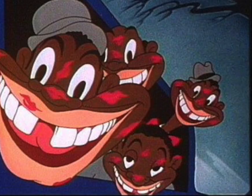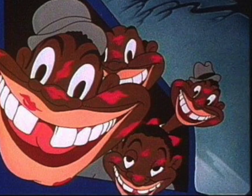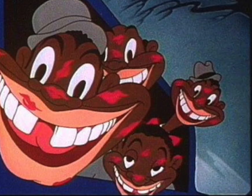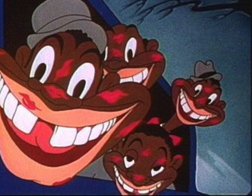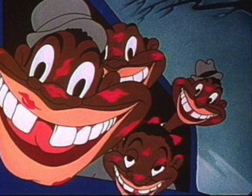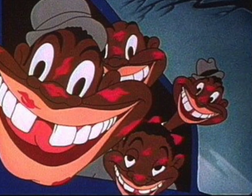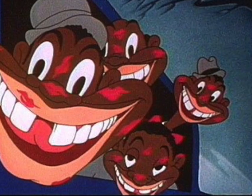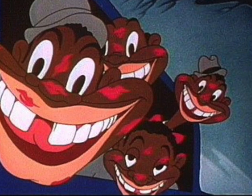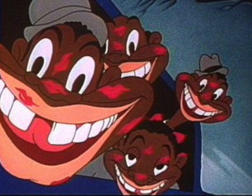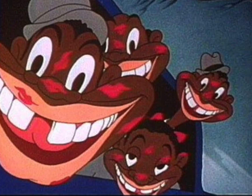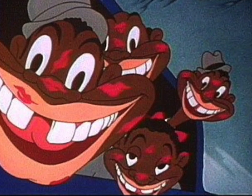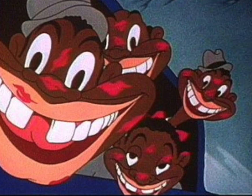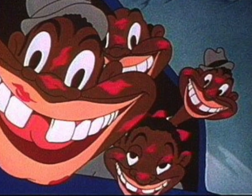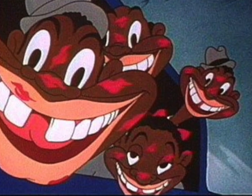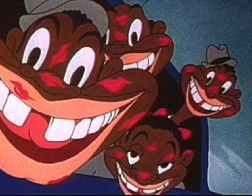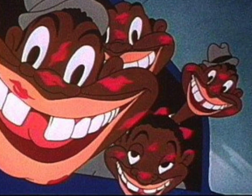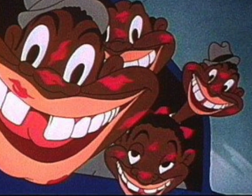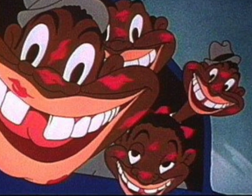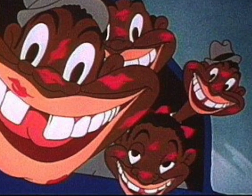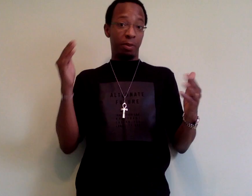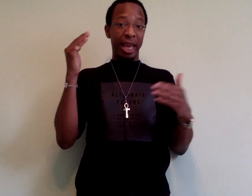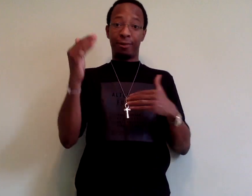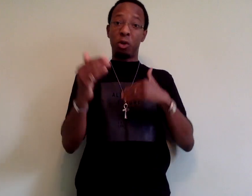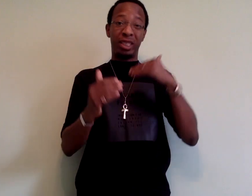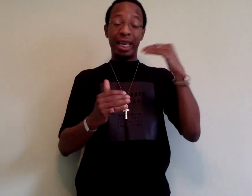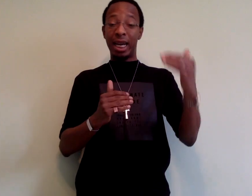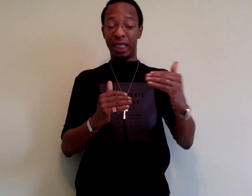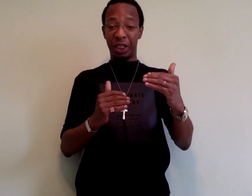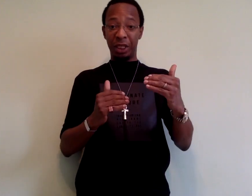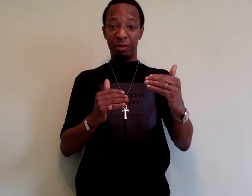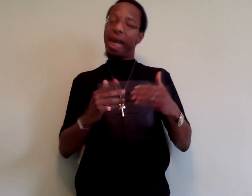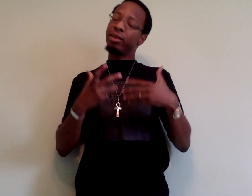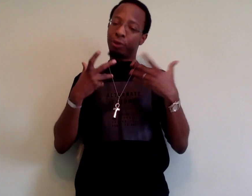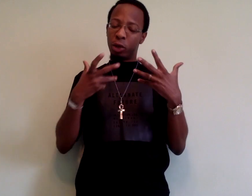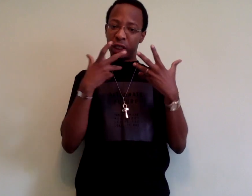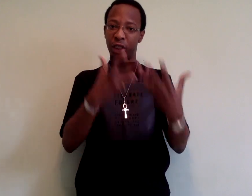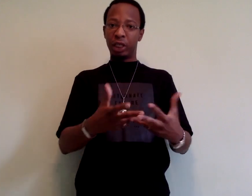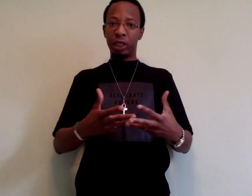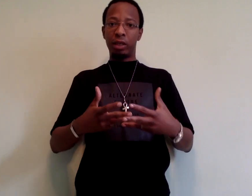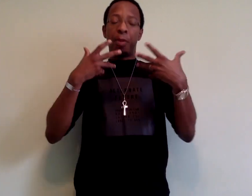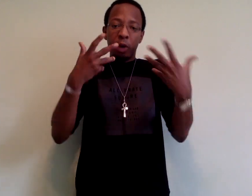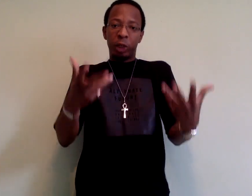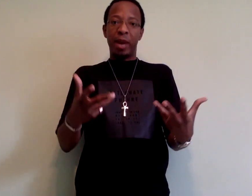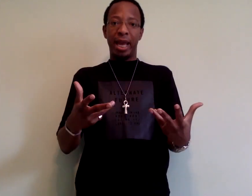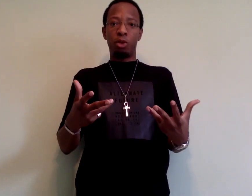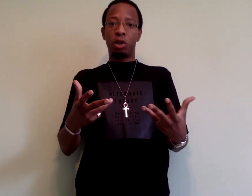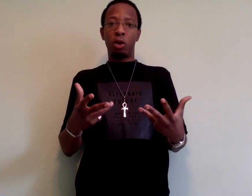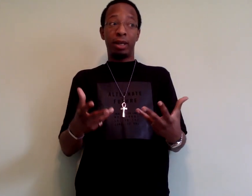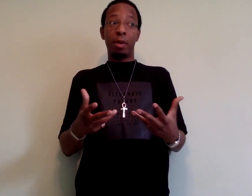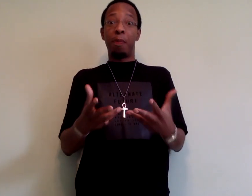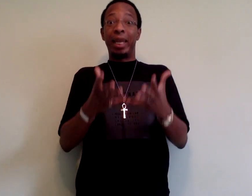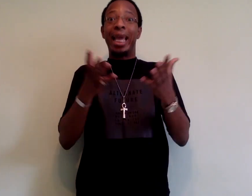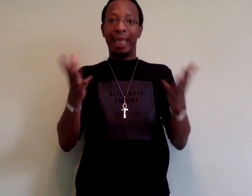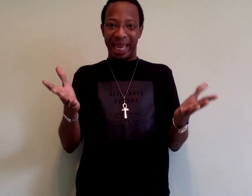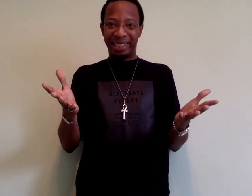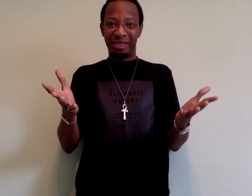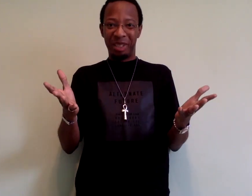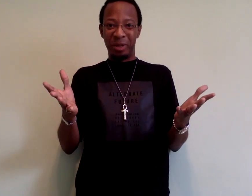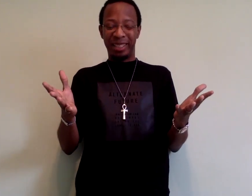dehumanizing impact that it's had on black folk psychology has, of course, engendered a pushback. You could call it a blacklash of sorts